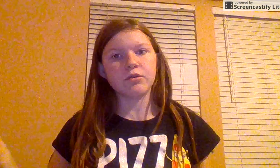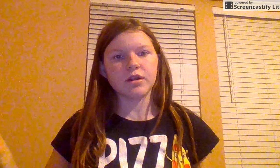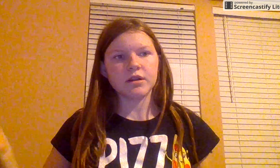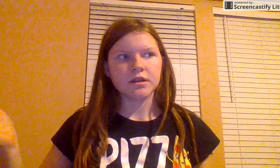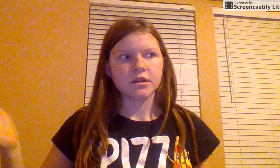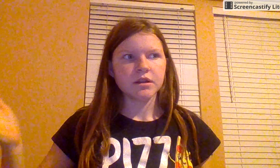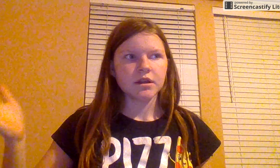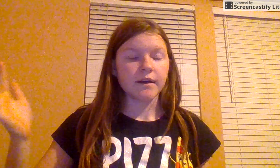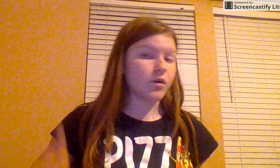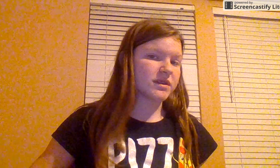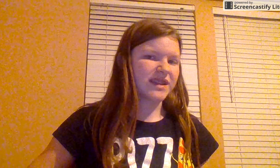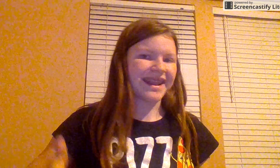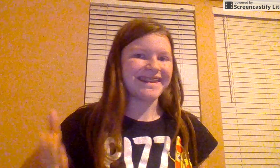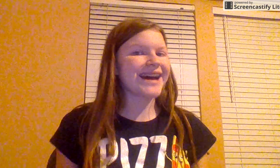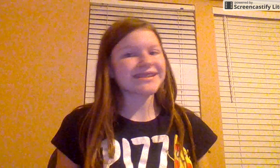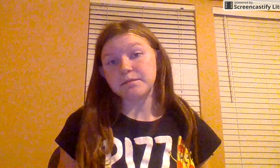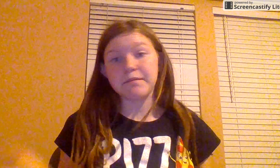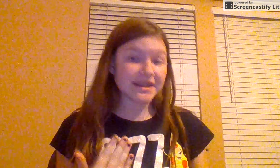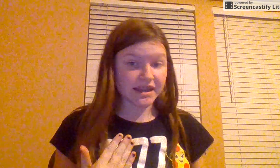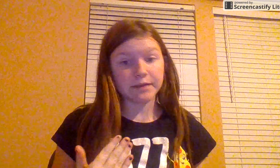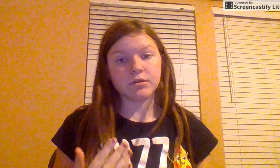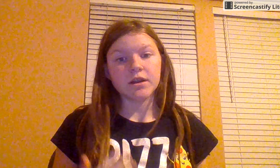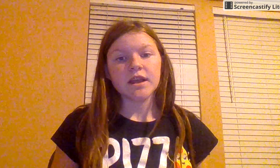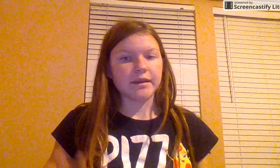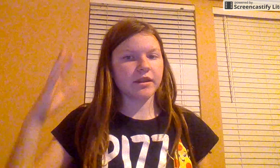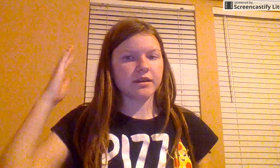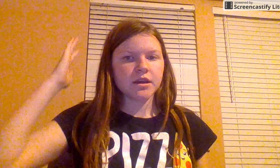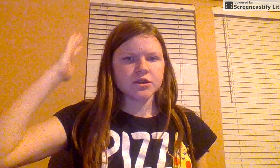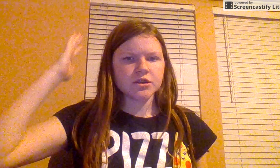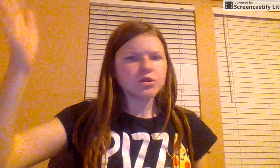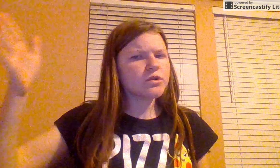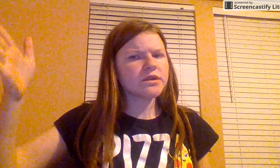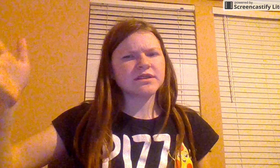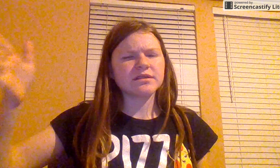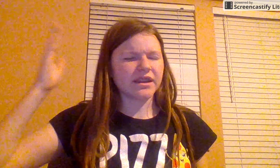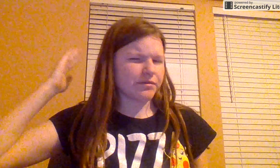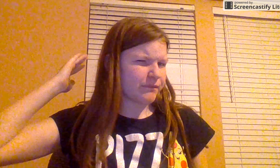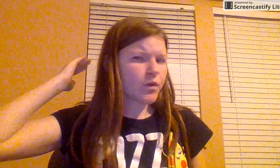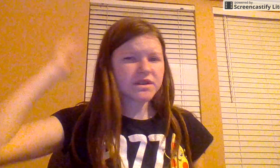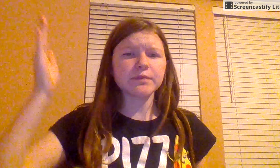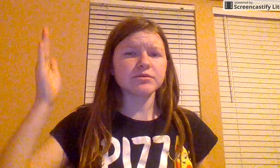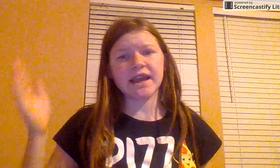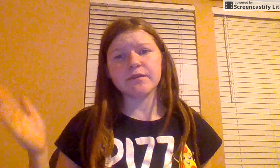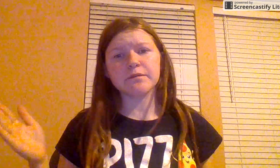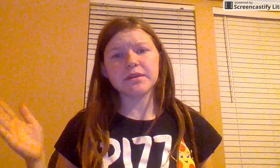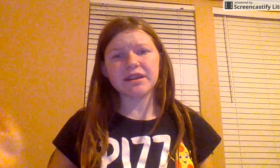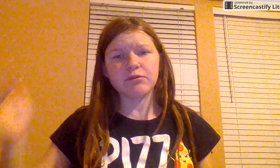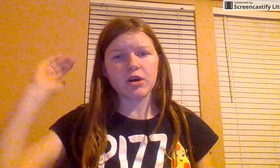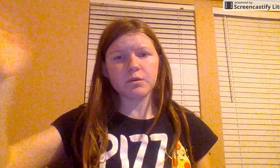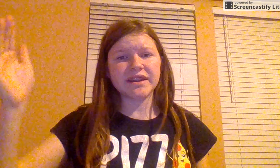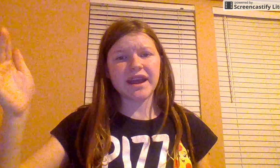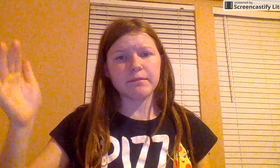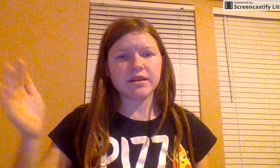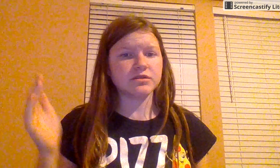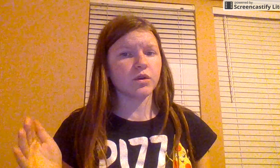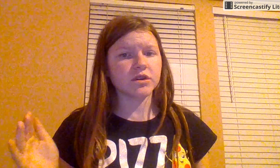of course, not my table. They were, like, two, like, four tables down from me. They were all the way down by the doors,